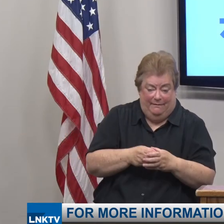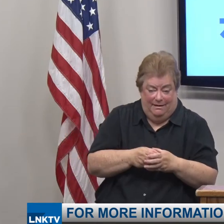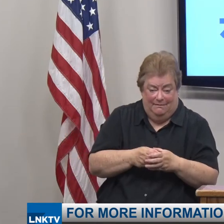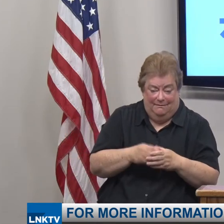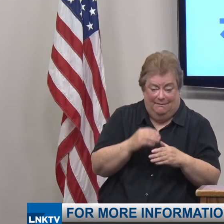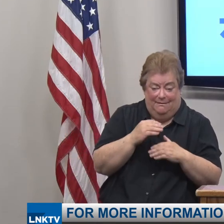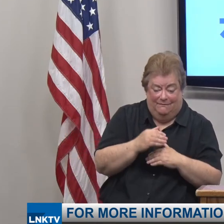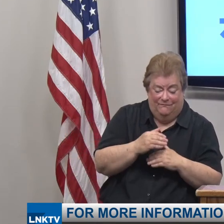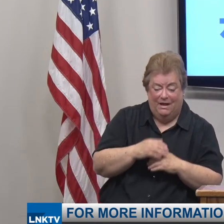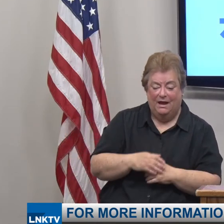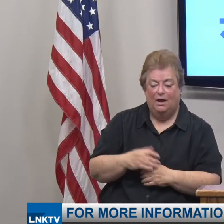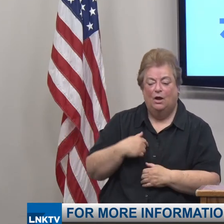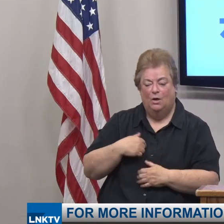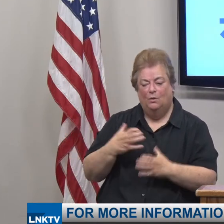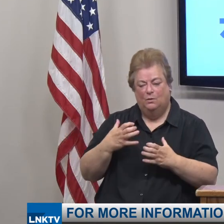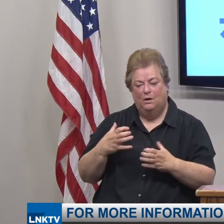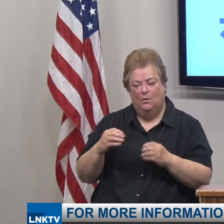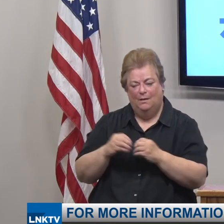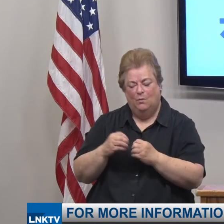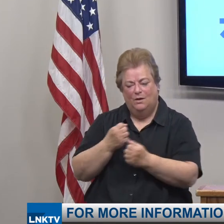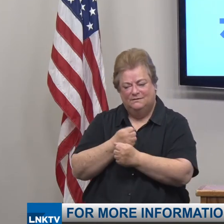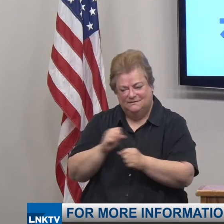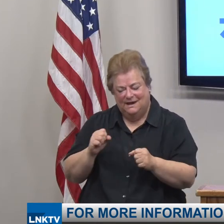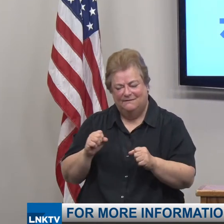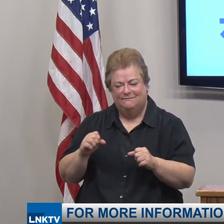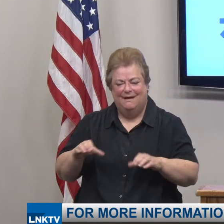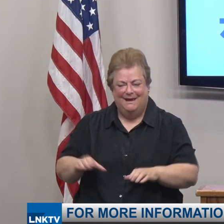support safe activity on these game days.